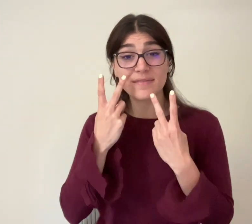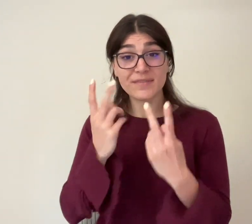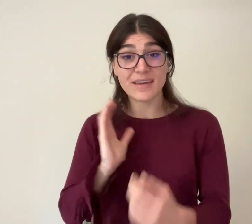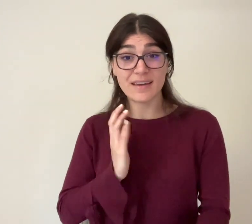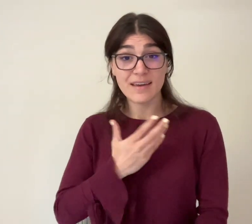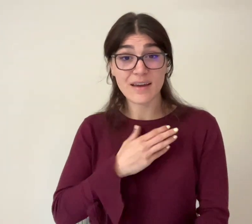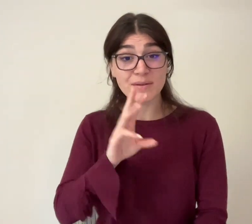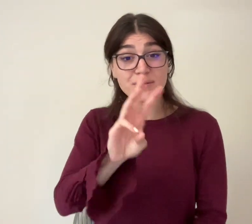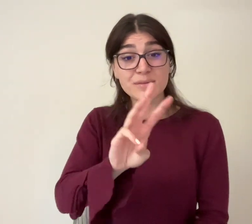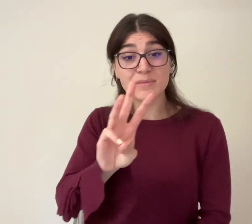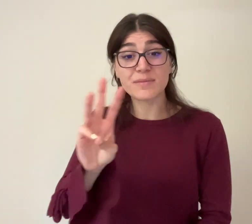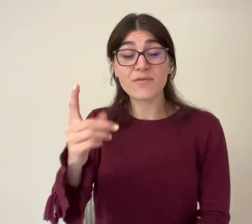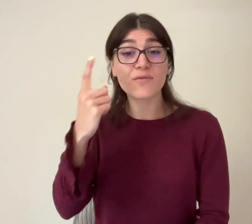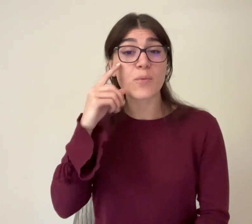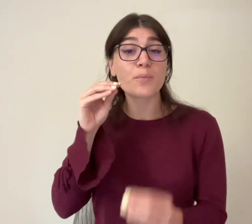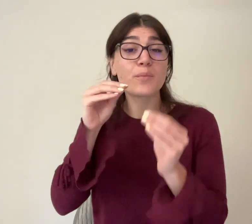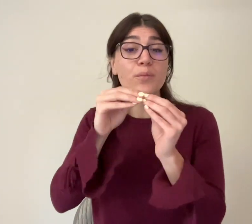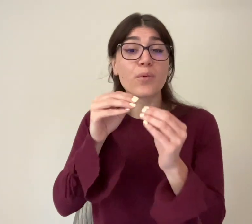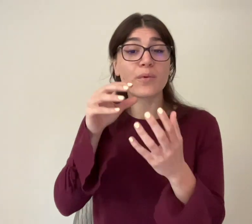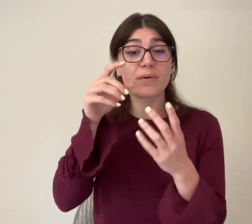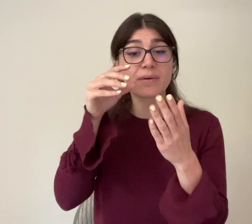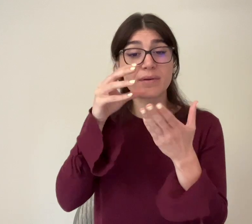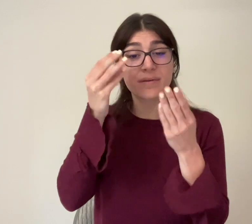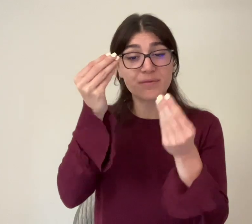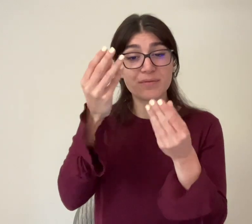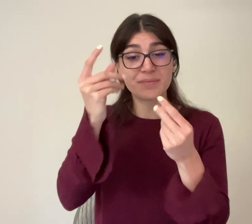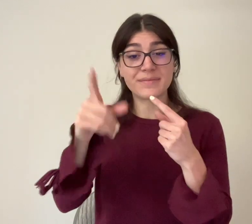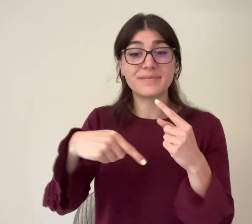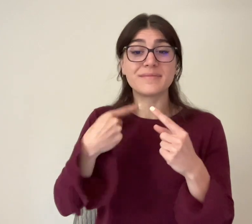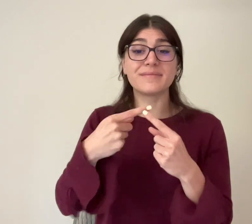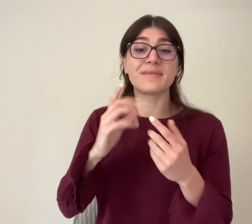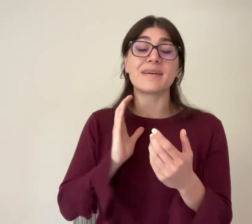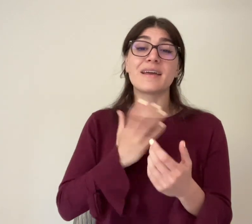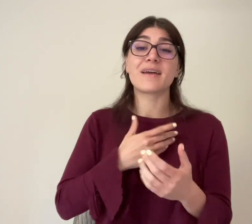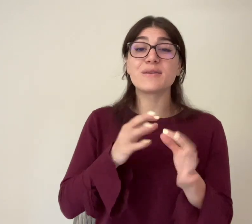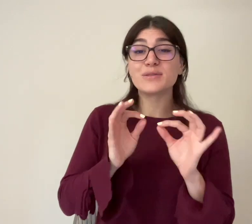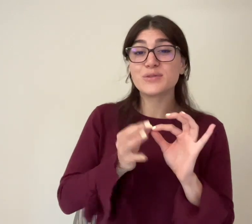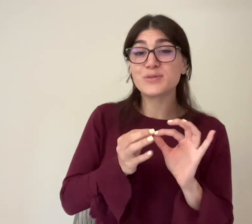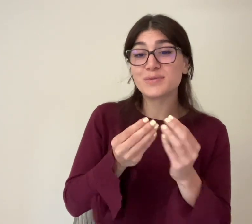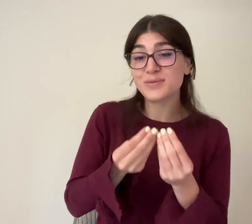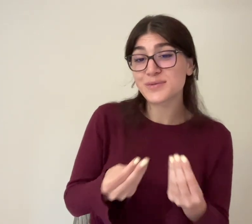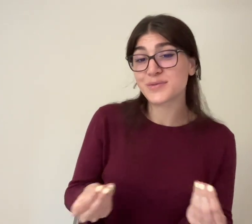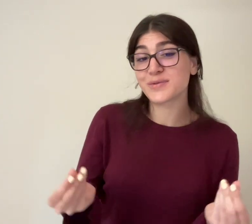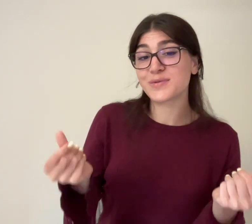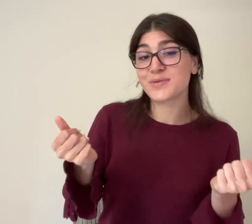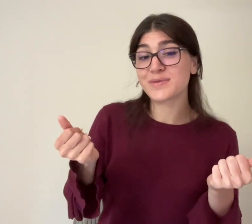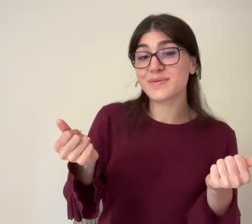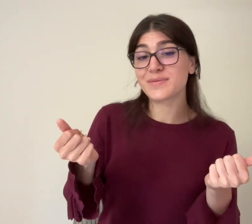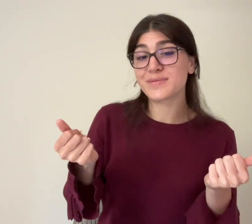Now, you can visit our website for more information about our interpreting solutions.